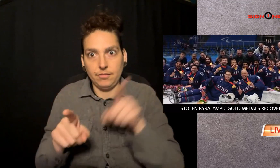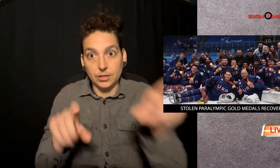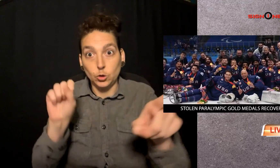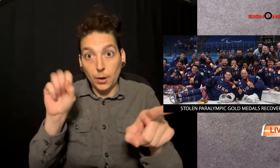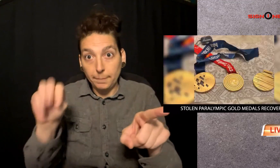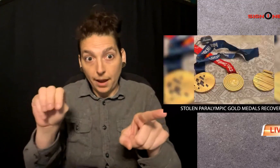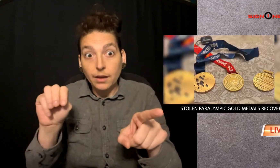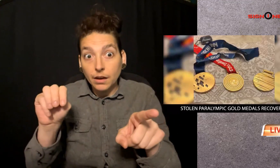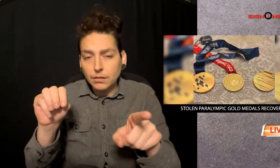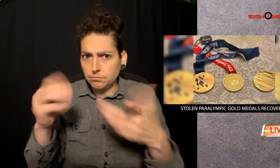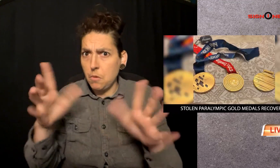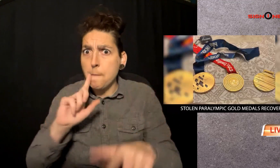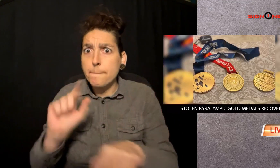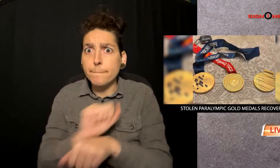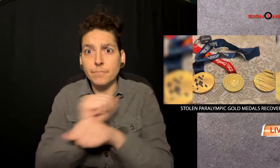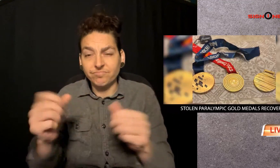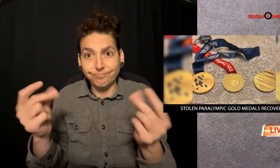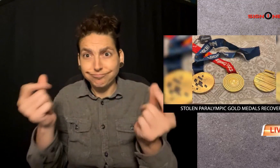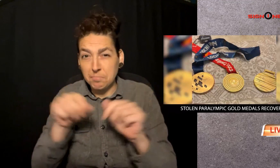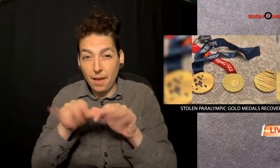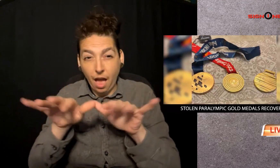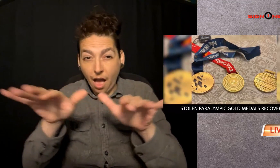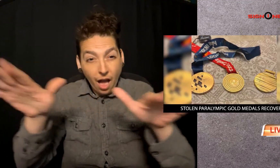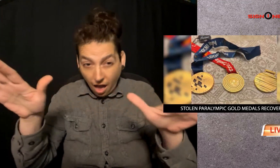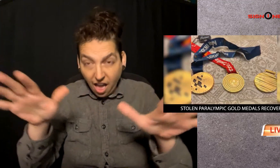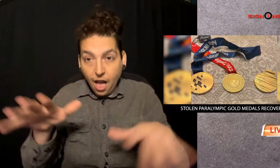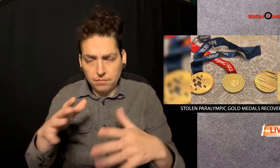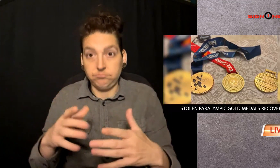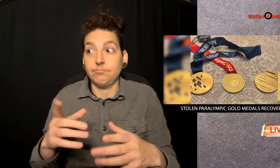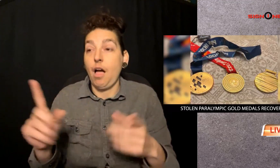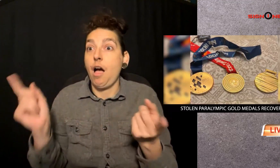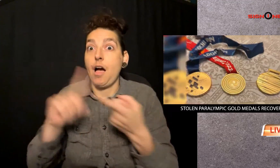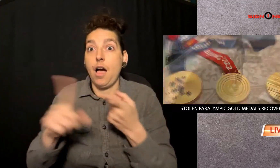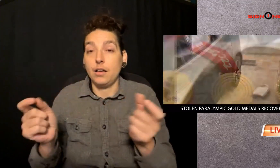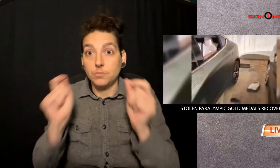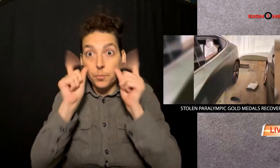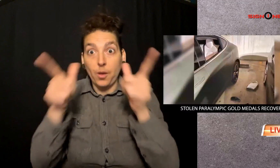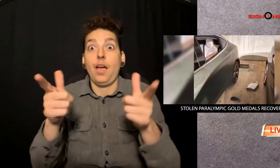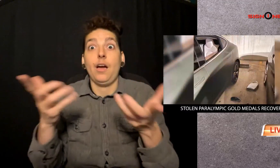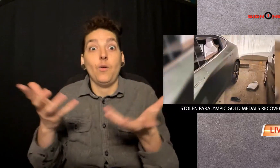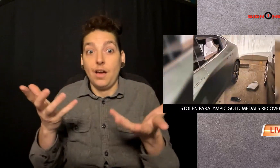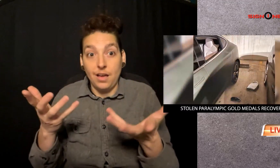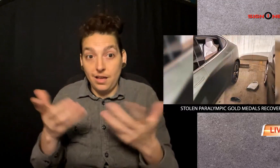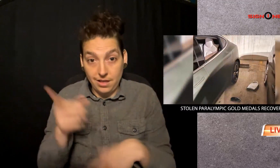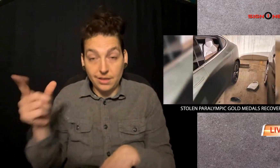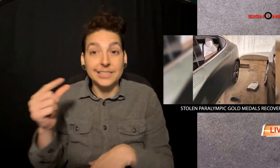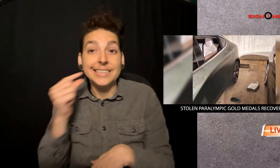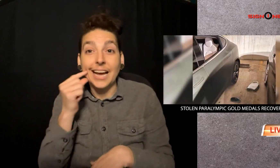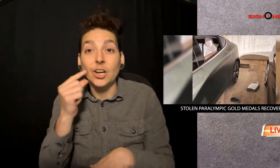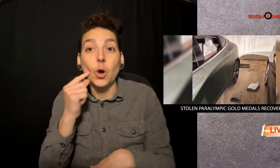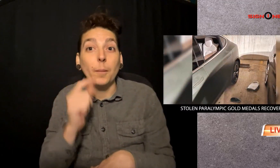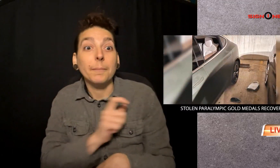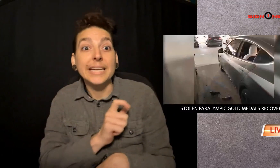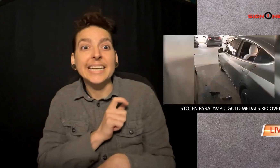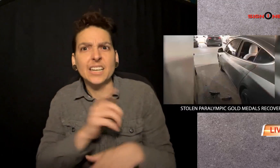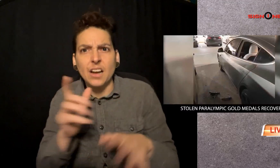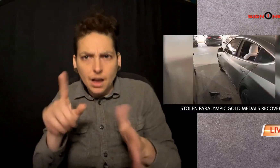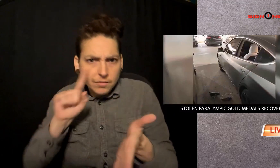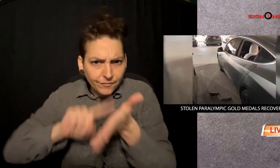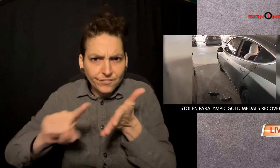Lee shared the break-in footage of the incident on social media and it quickly went viral, much to his surprise. San